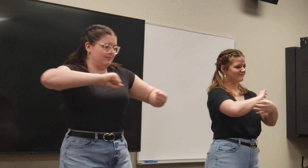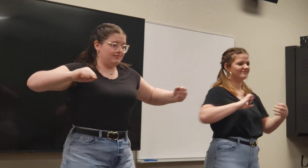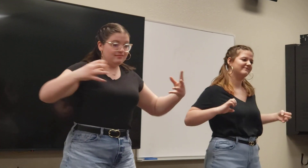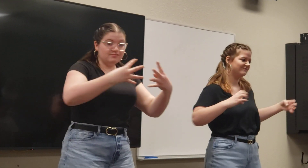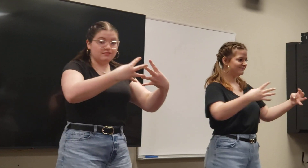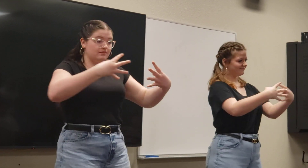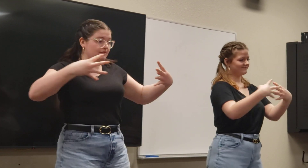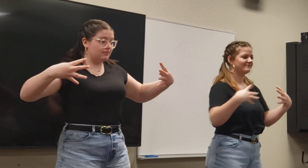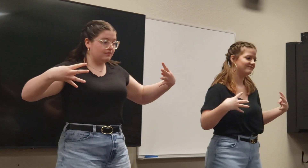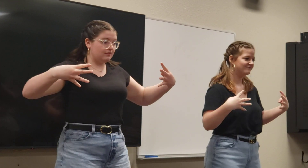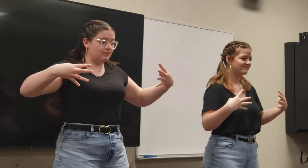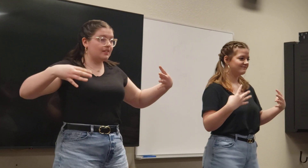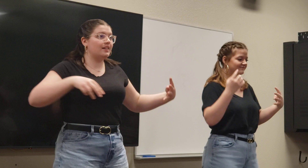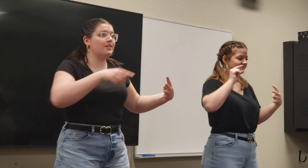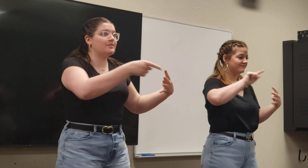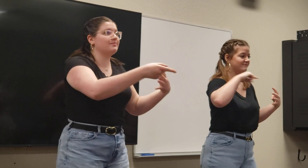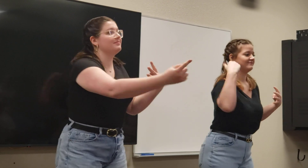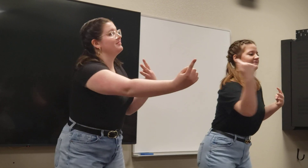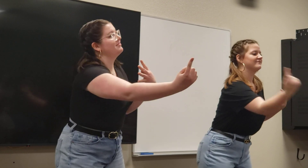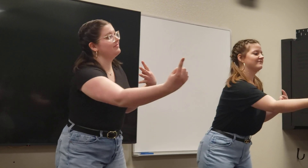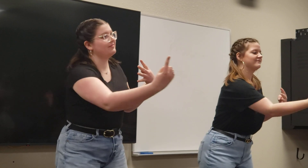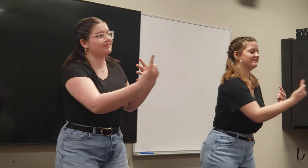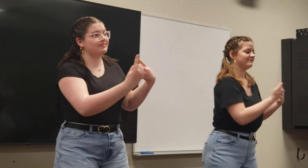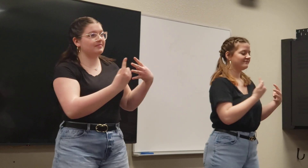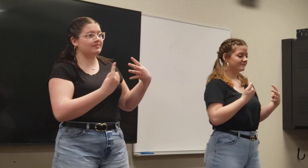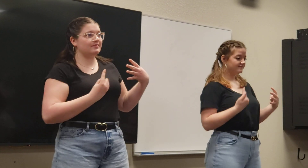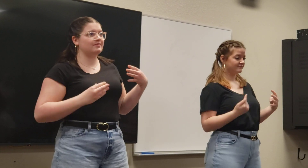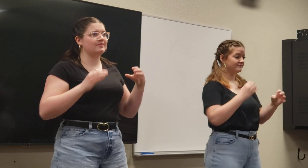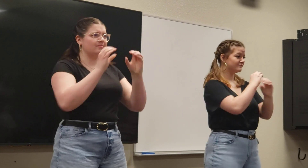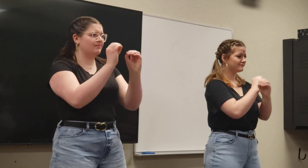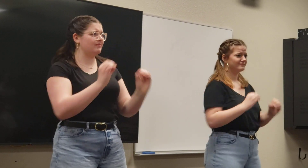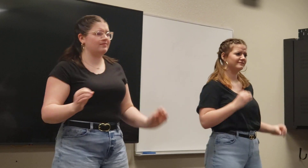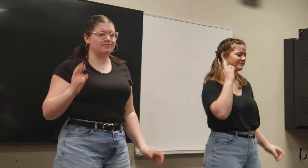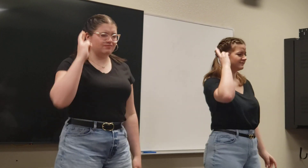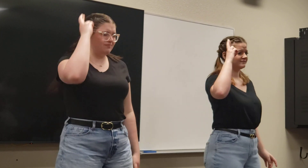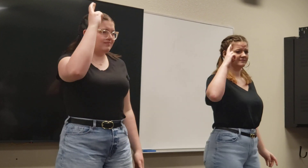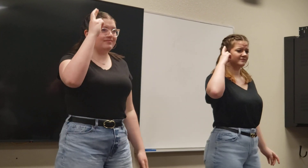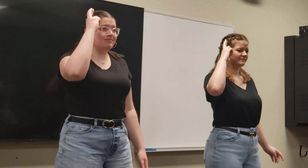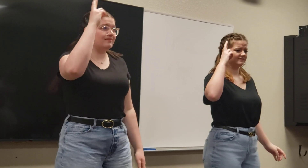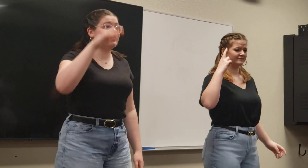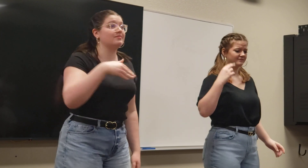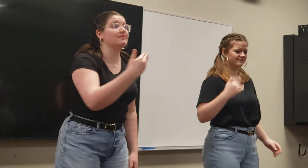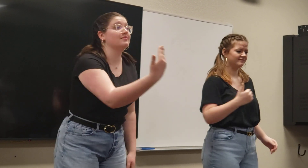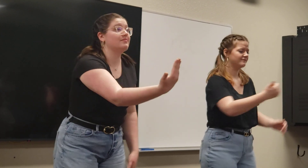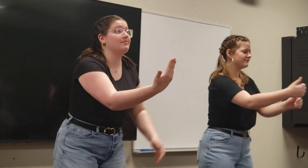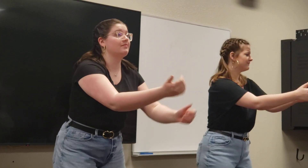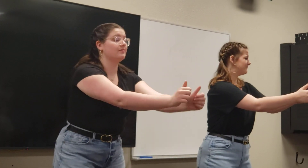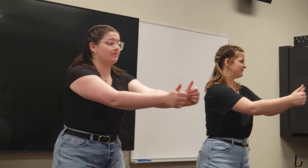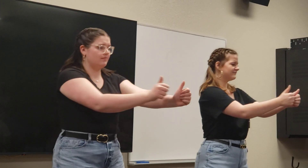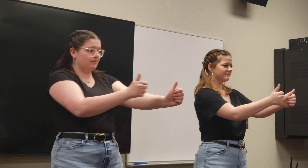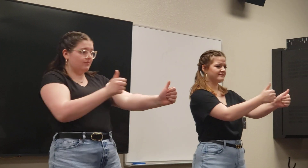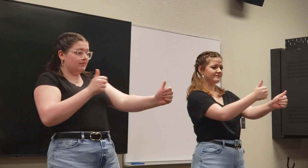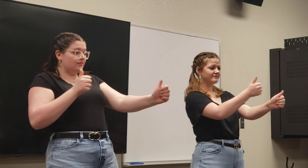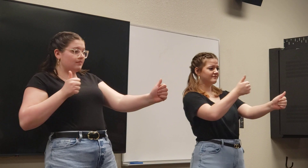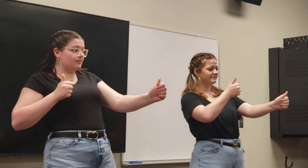I swung with them, for you to come collapse. There's no reason to stand out of distance